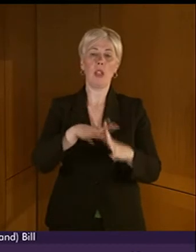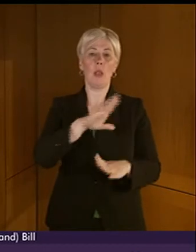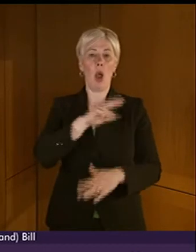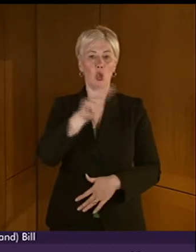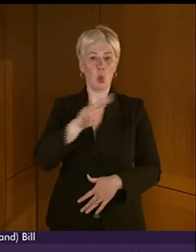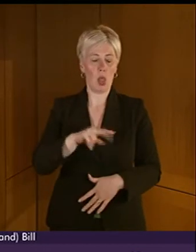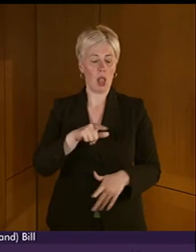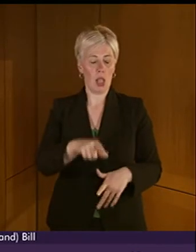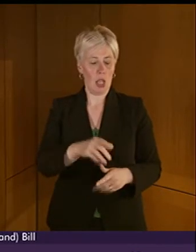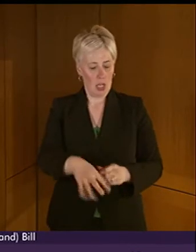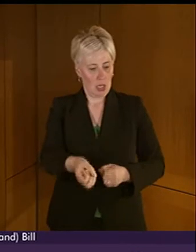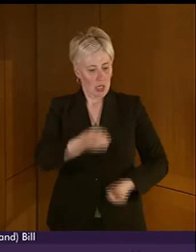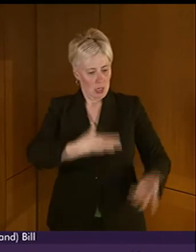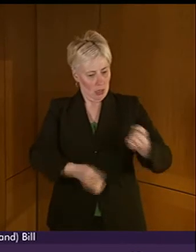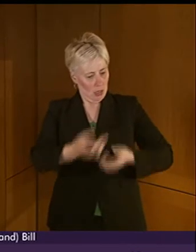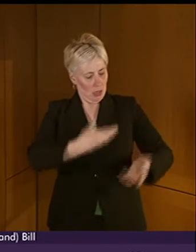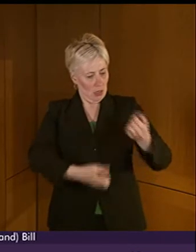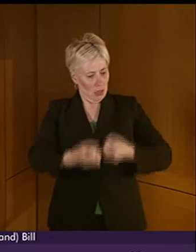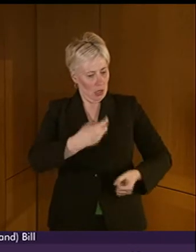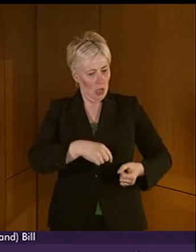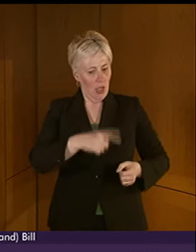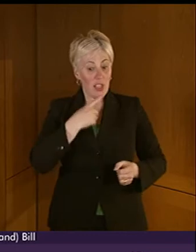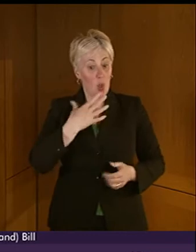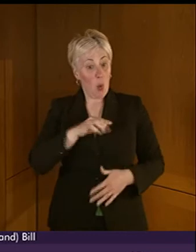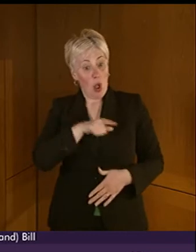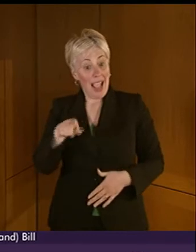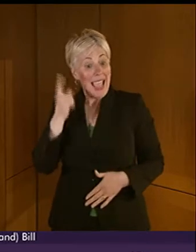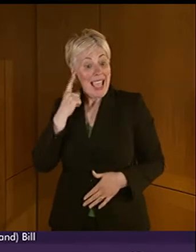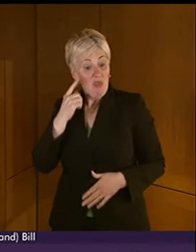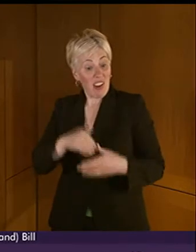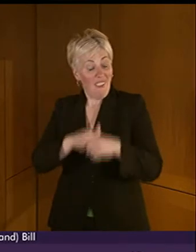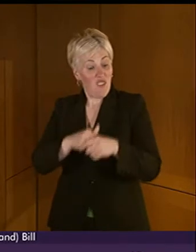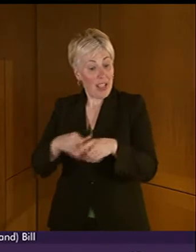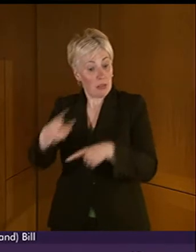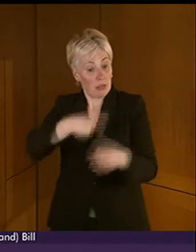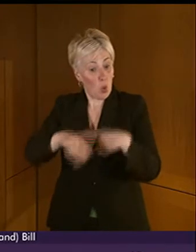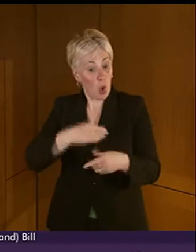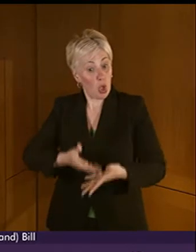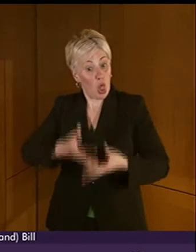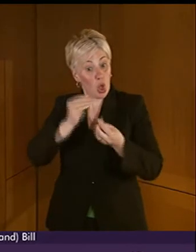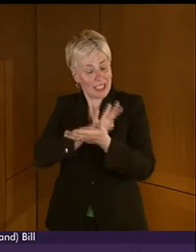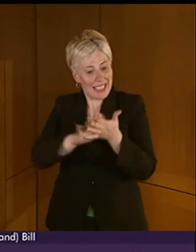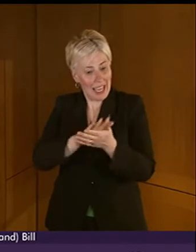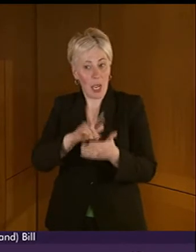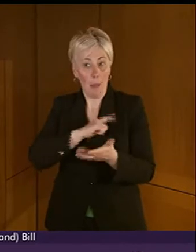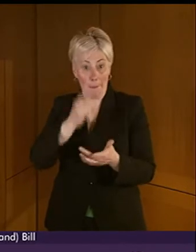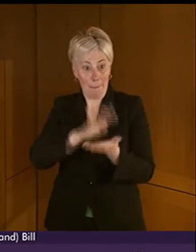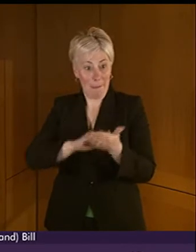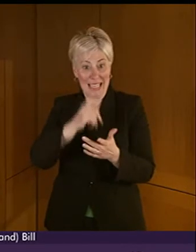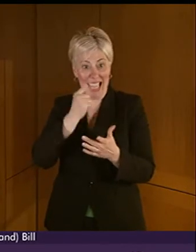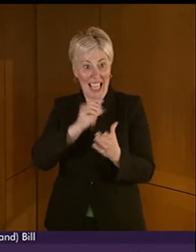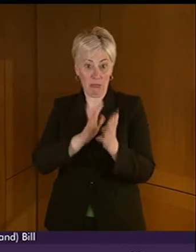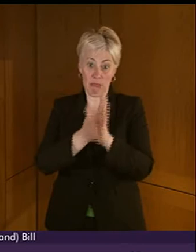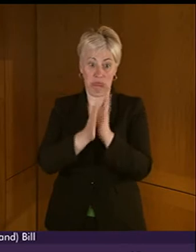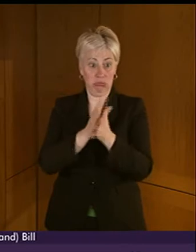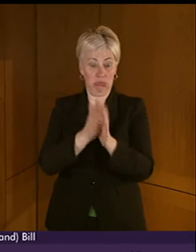talking about the desire amongst their hearing peers to learn BSL so as to be able to communicate in the way that all children